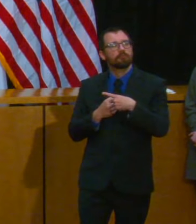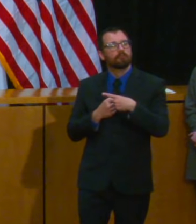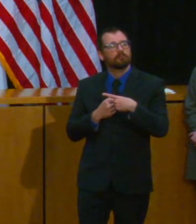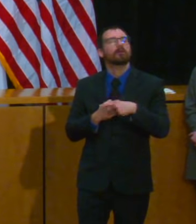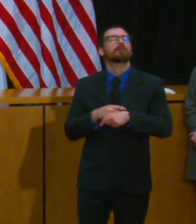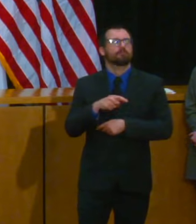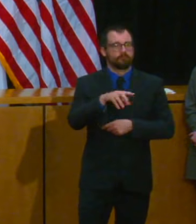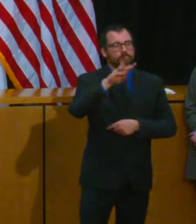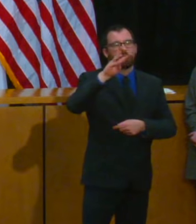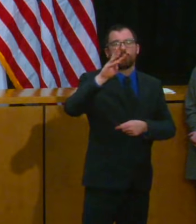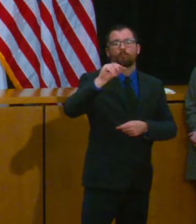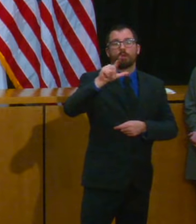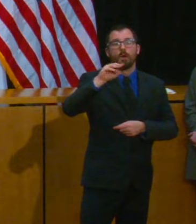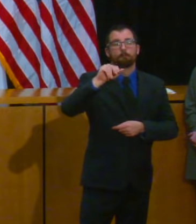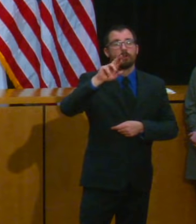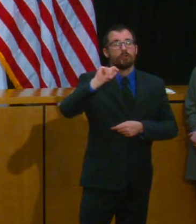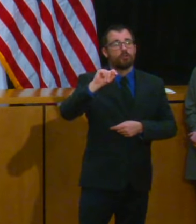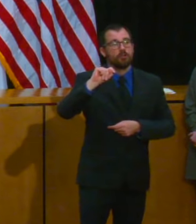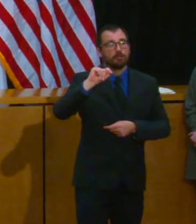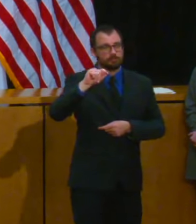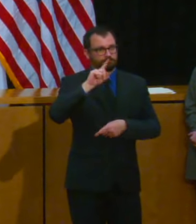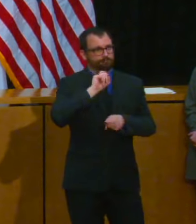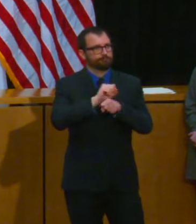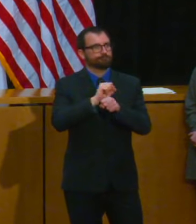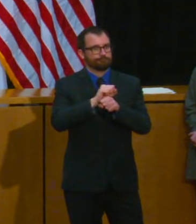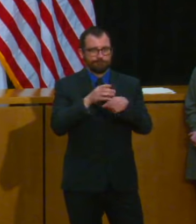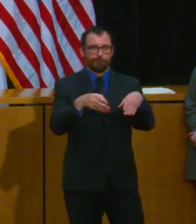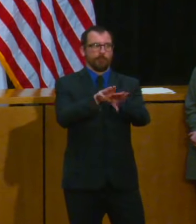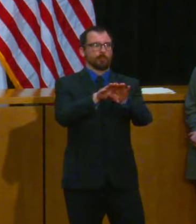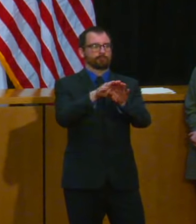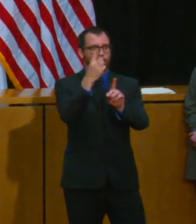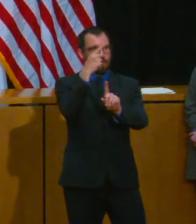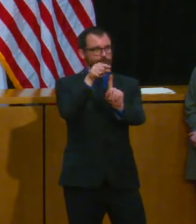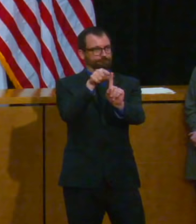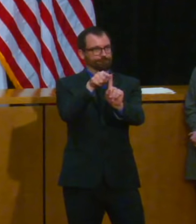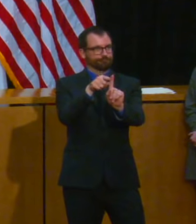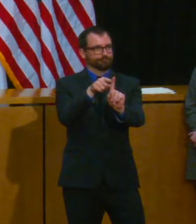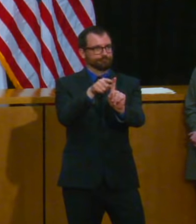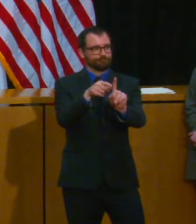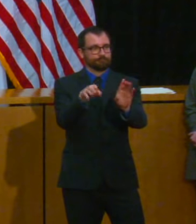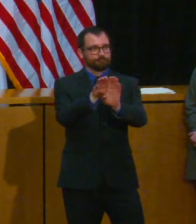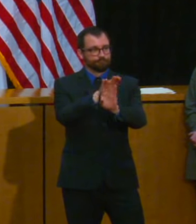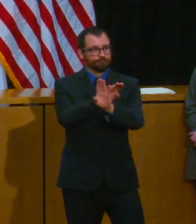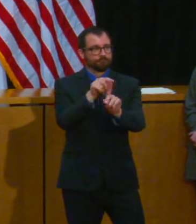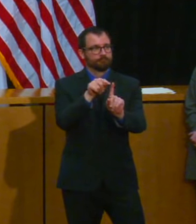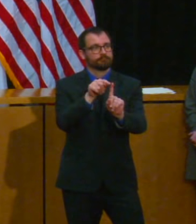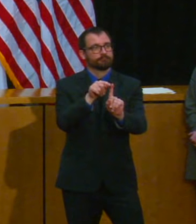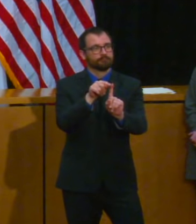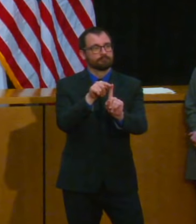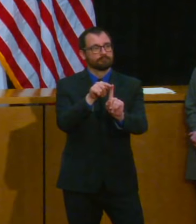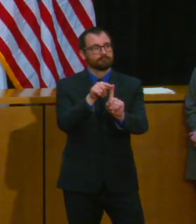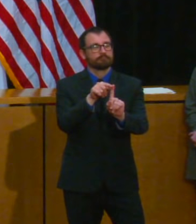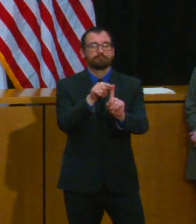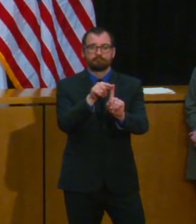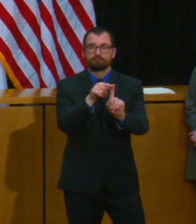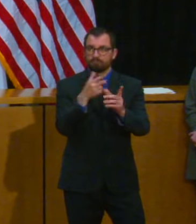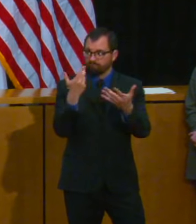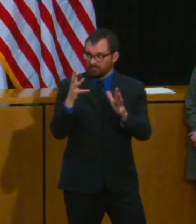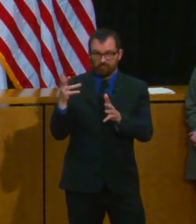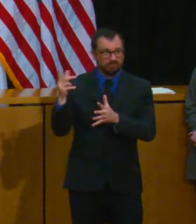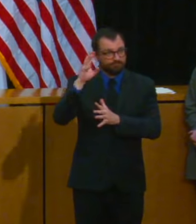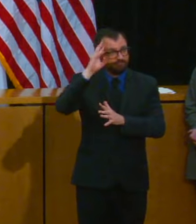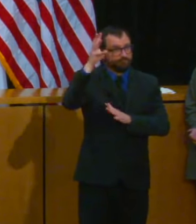is working on protocols for businesses in the future is anyone working on more stringent guidelines for businesses that are open right now?